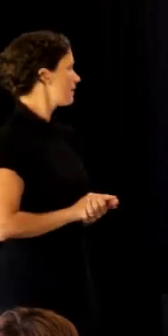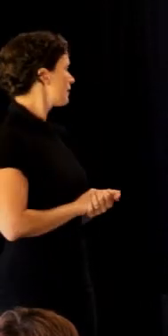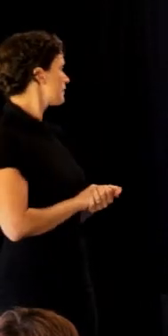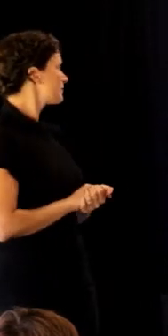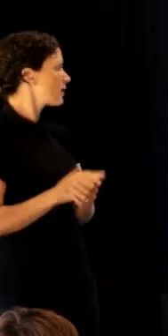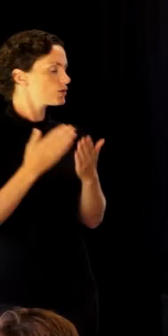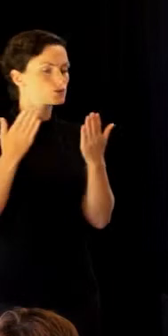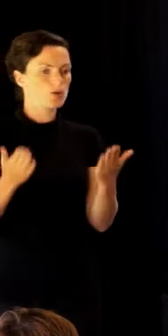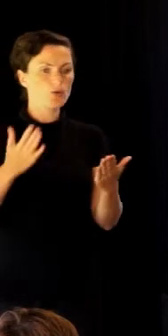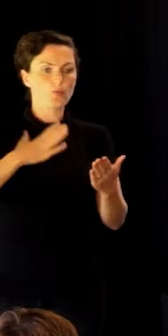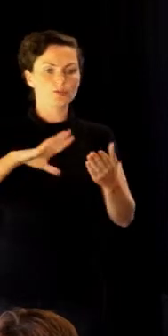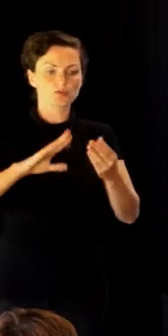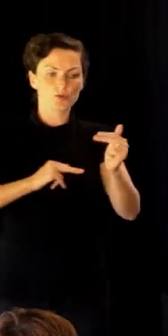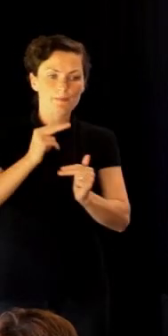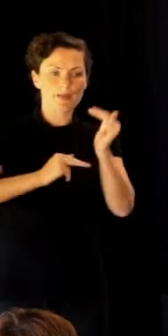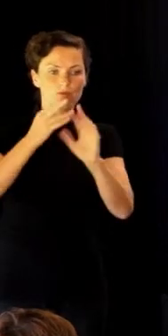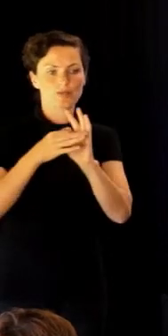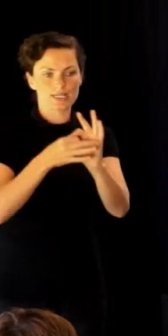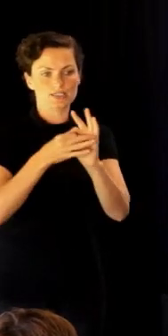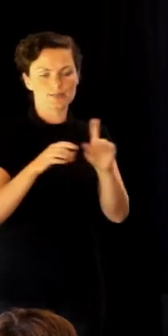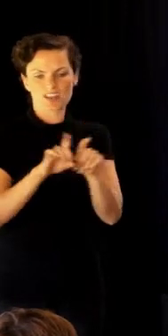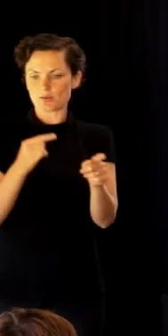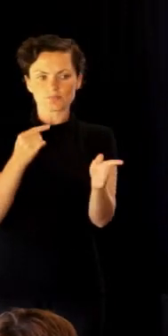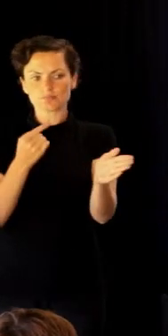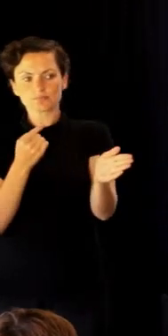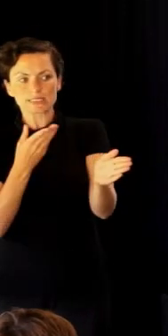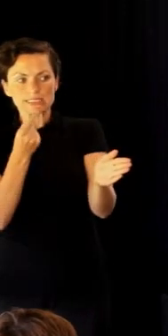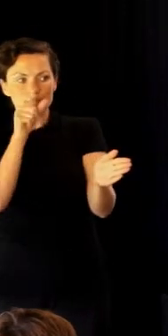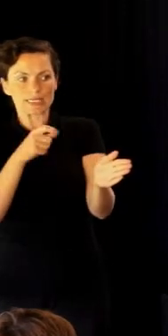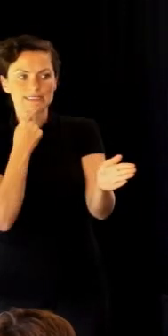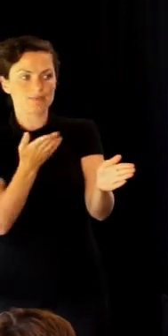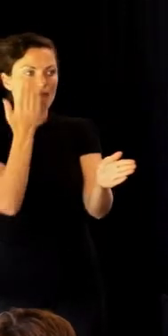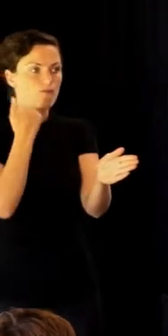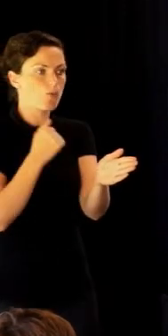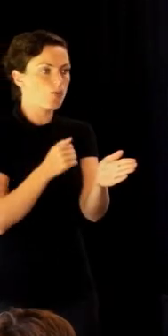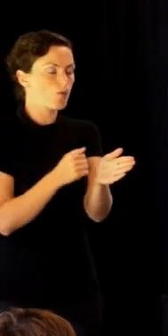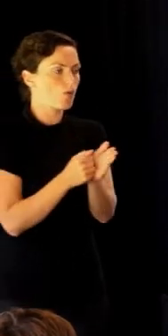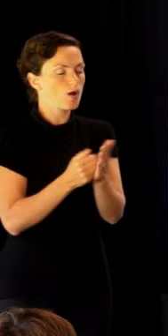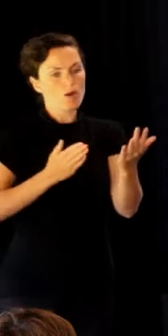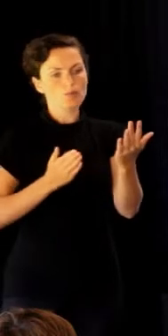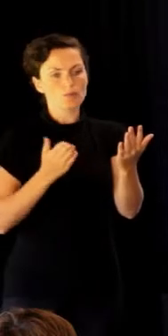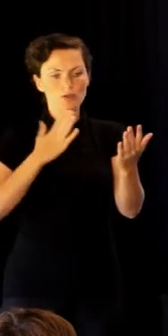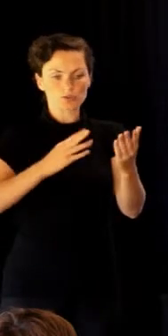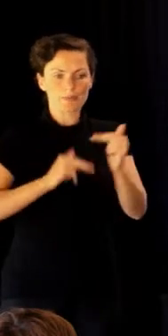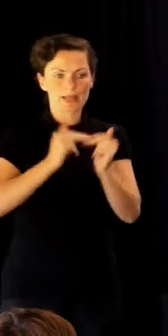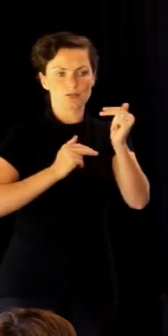So it's about building more relationships, as I heard earlier. It's real Aotearoa.